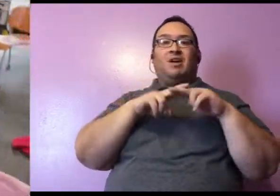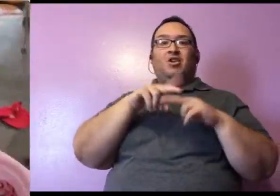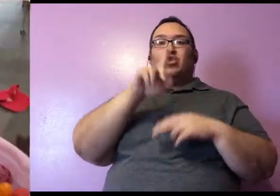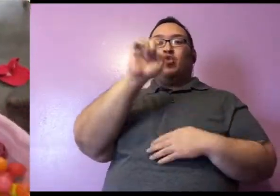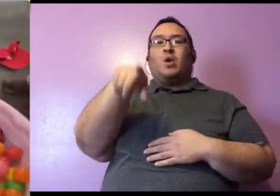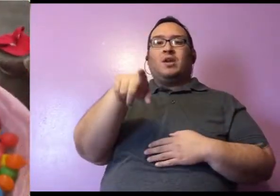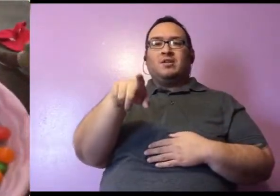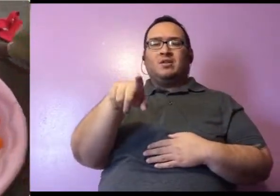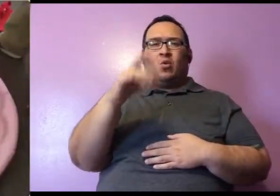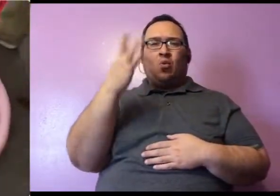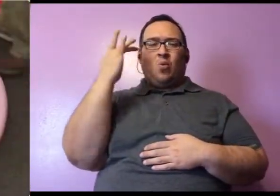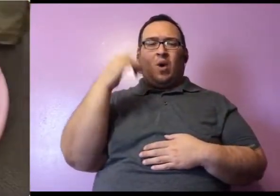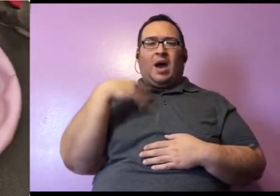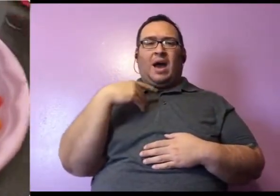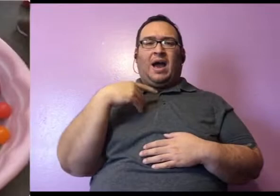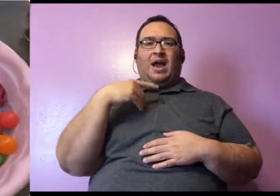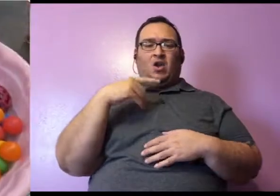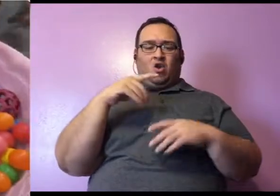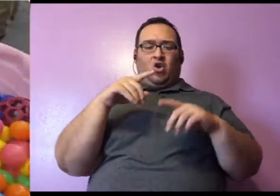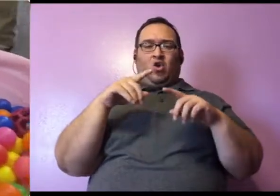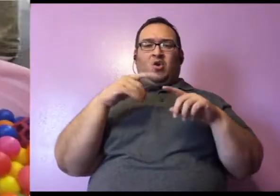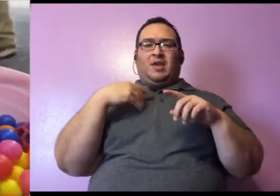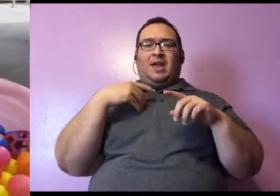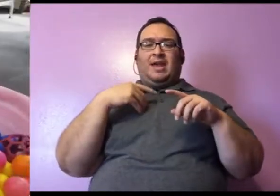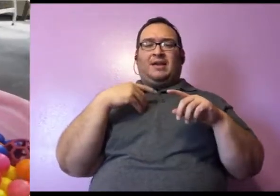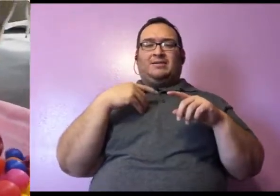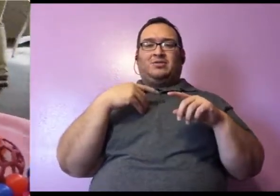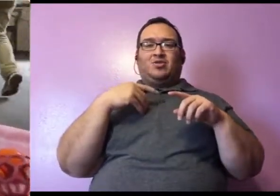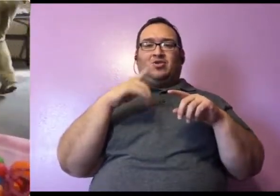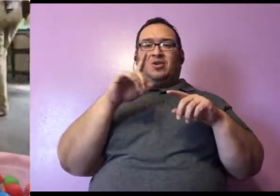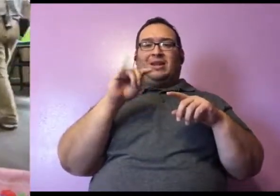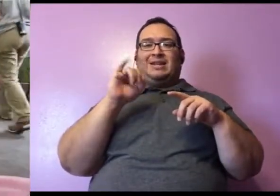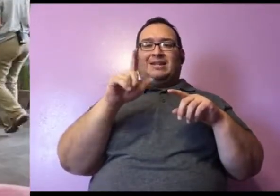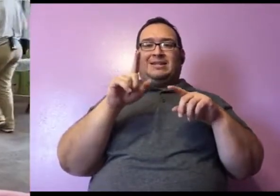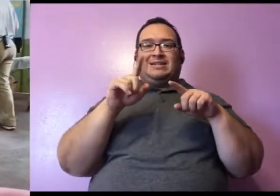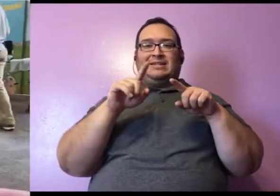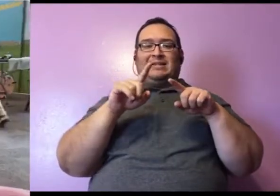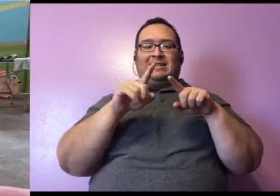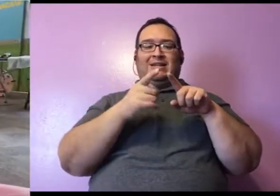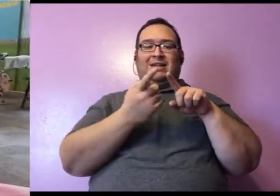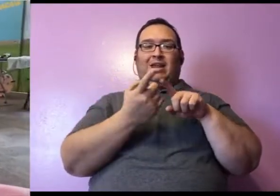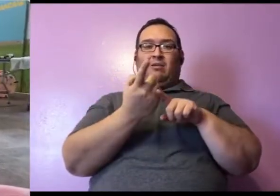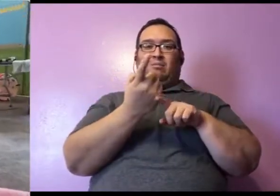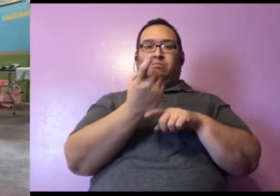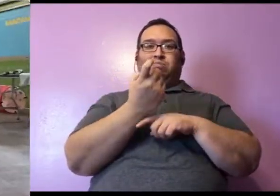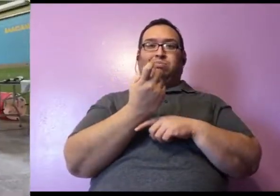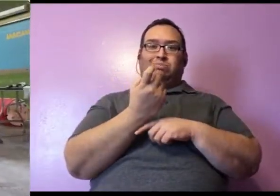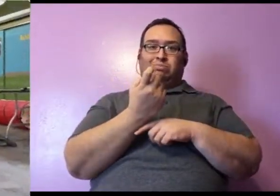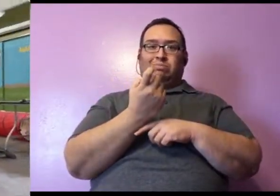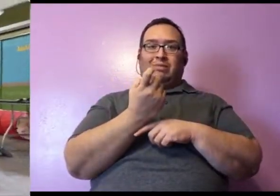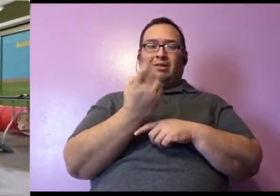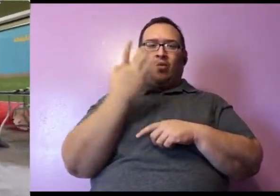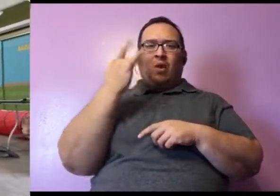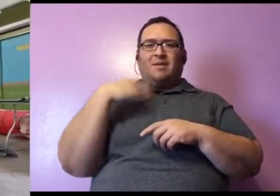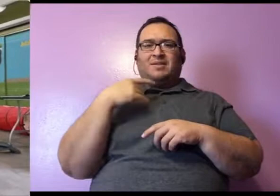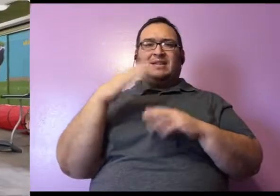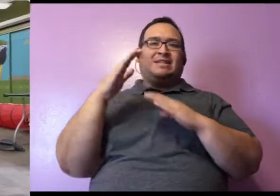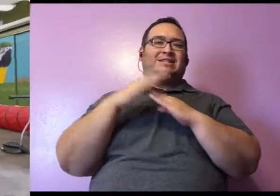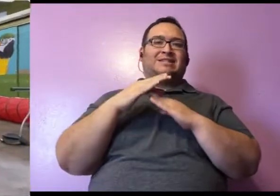asking why Lucille's tail curls. And I think that is such a fun question because her curly tail has to be one of the top five cutest